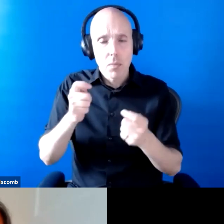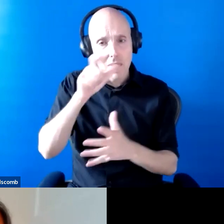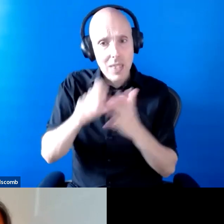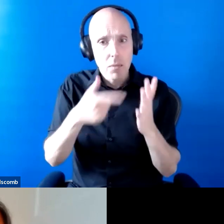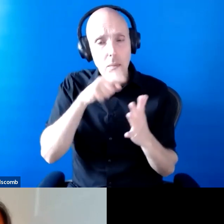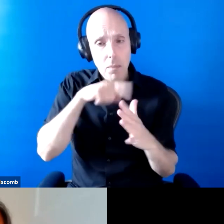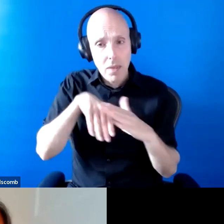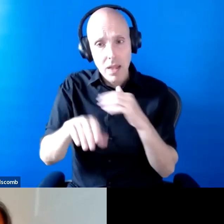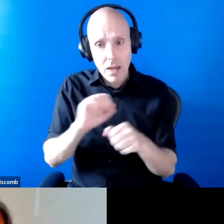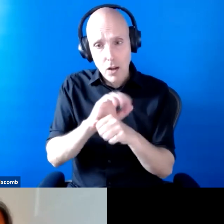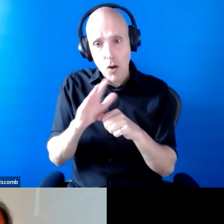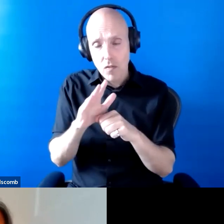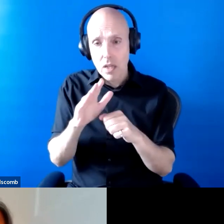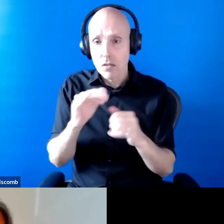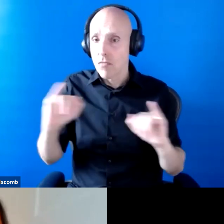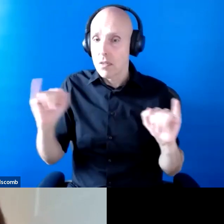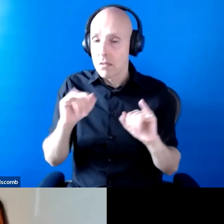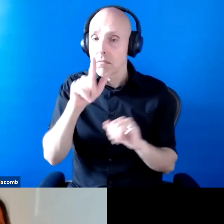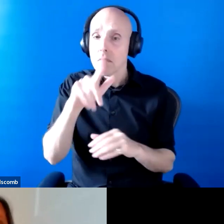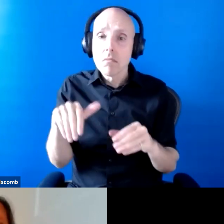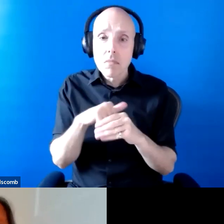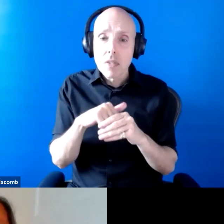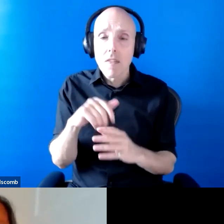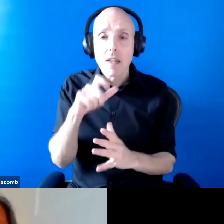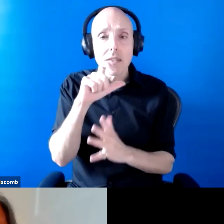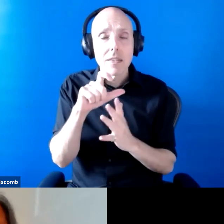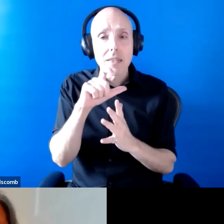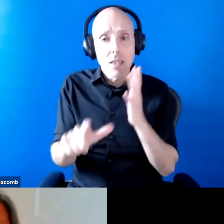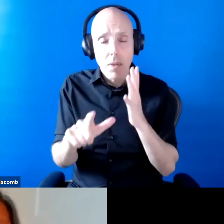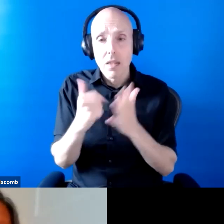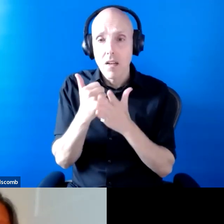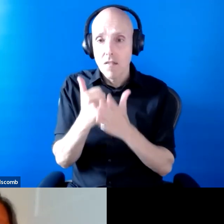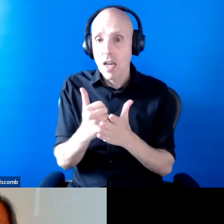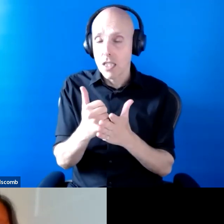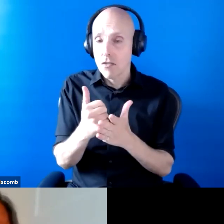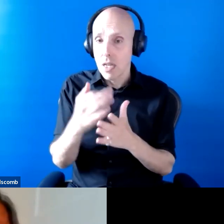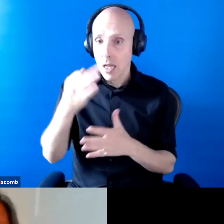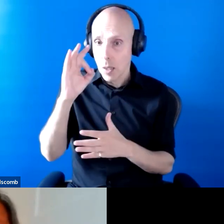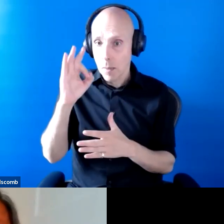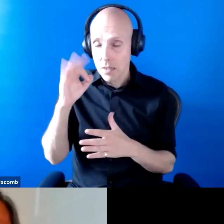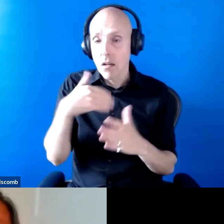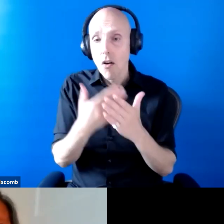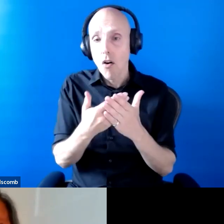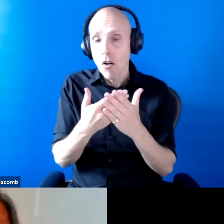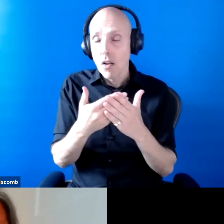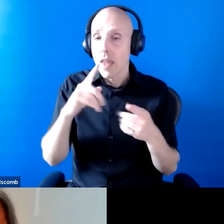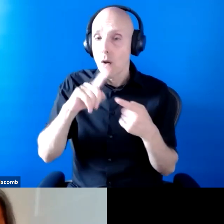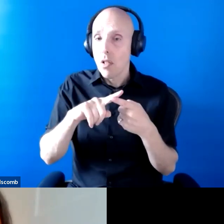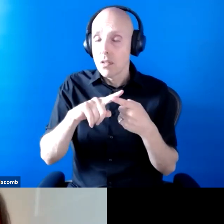is also a member of the Disability Advisory Committee of the Equality and Human Rights Commission, and she's a non executive director of Cambridgeshire